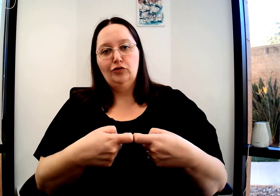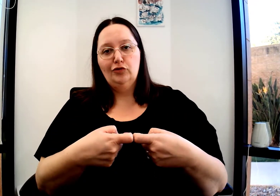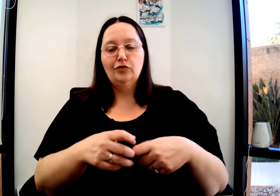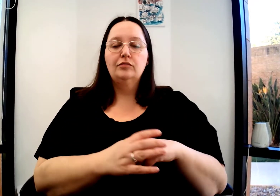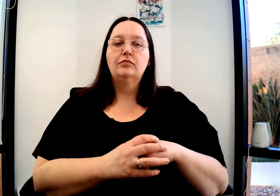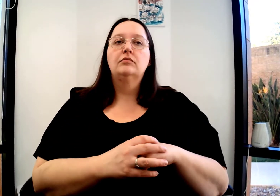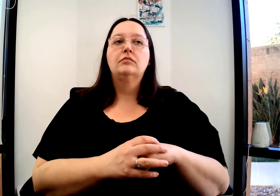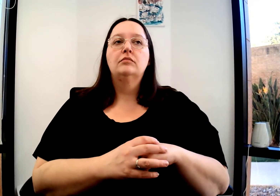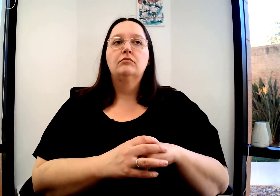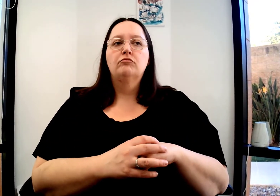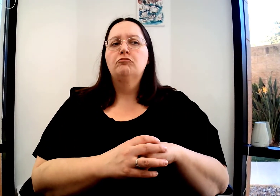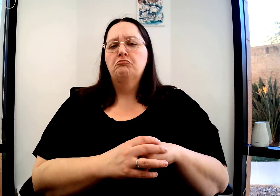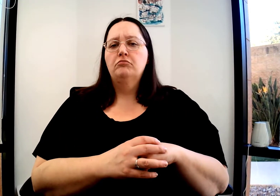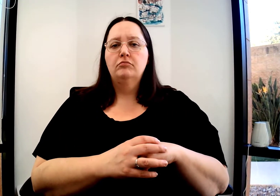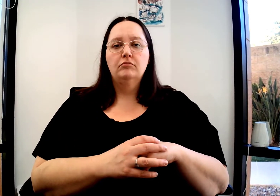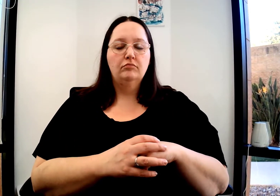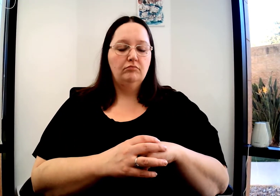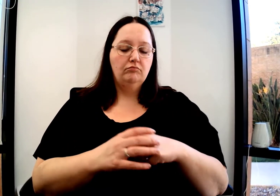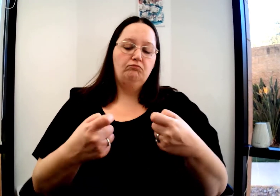I need to charge my phone. You would sign it once.